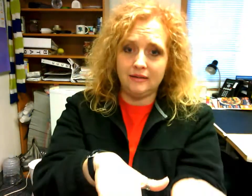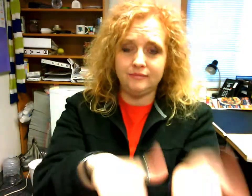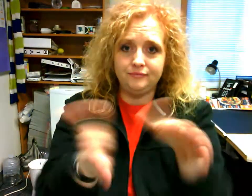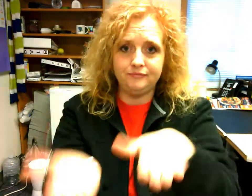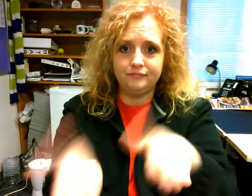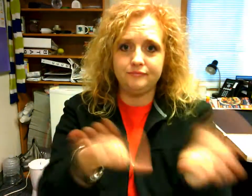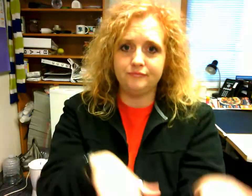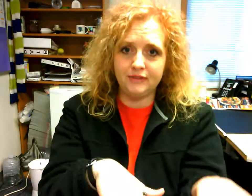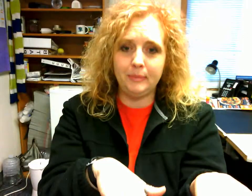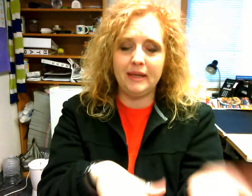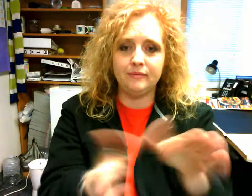flipping